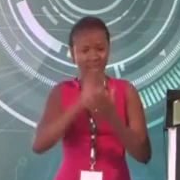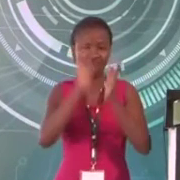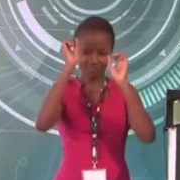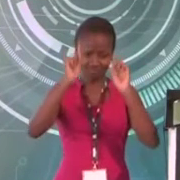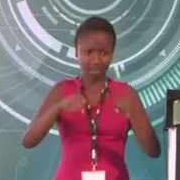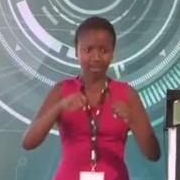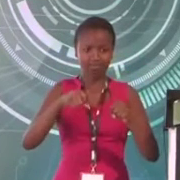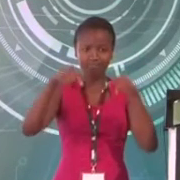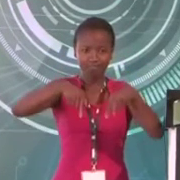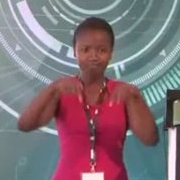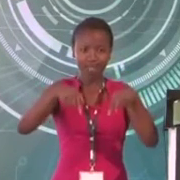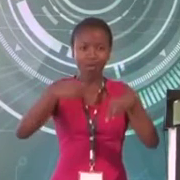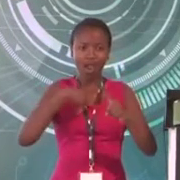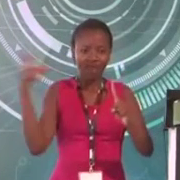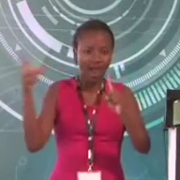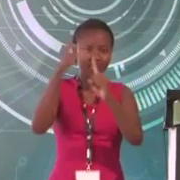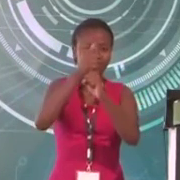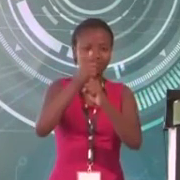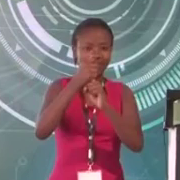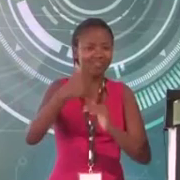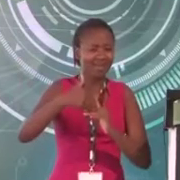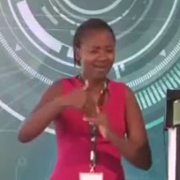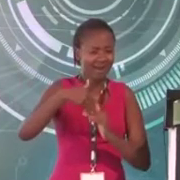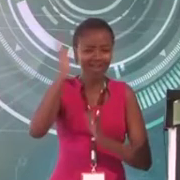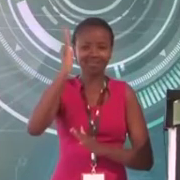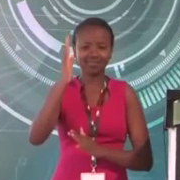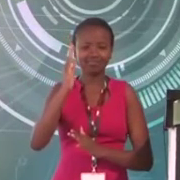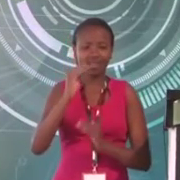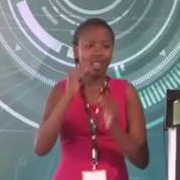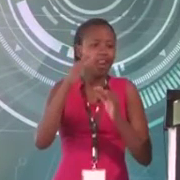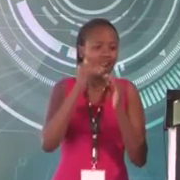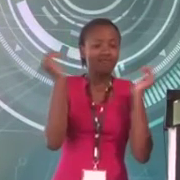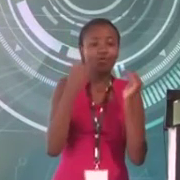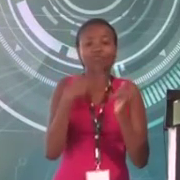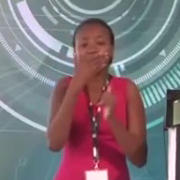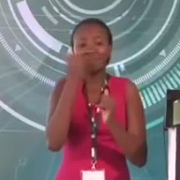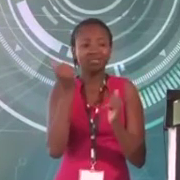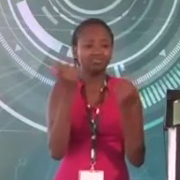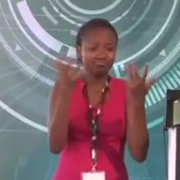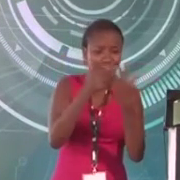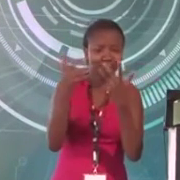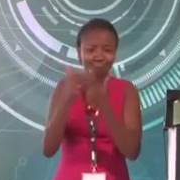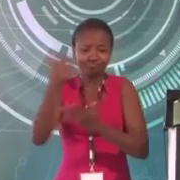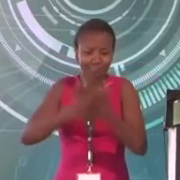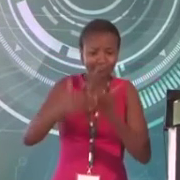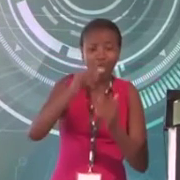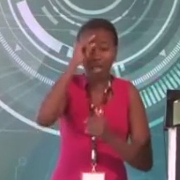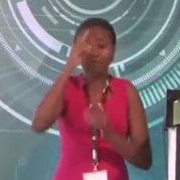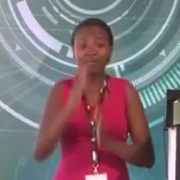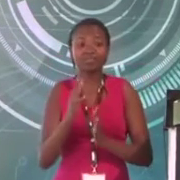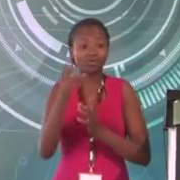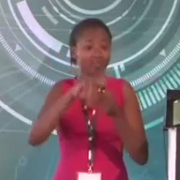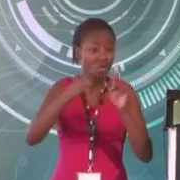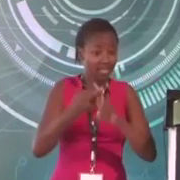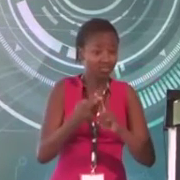far we have achieved the highest level of the best intergovernmental relations in the last six years. I believe